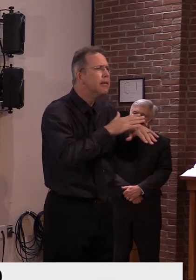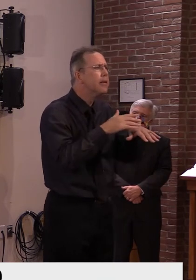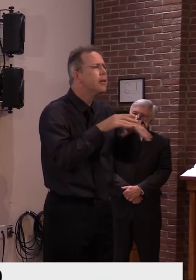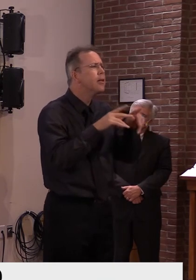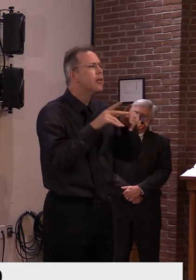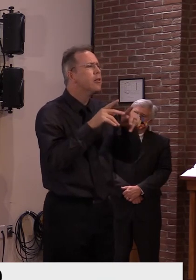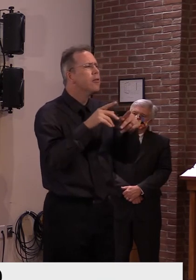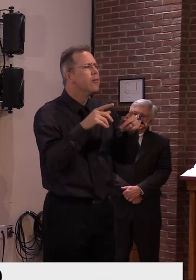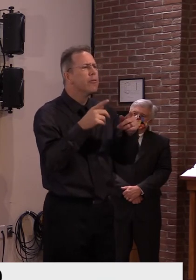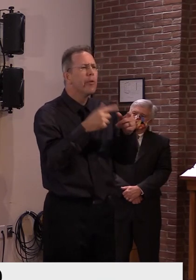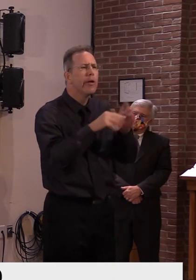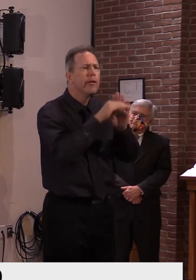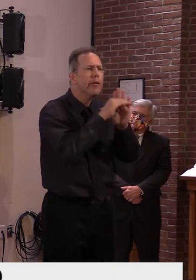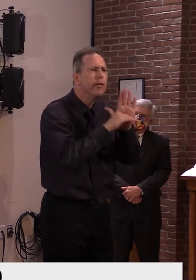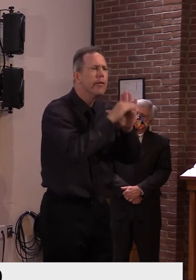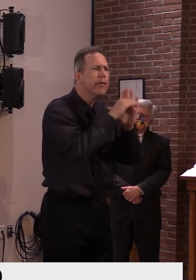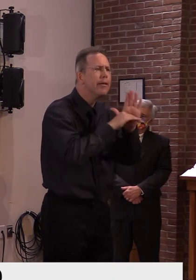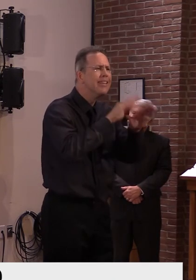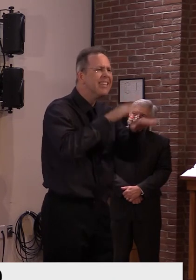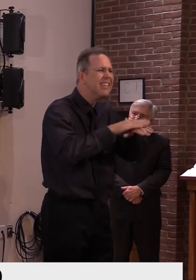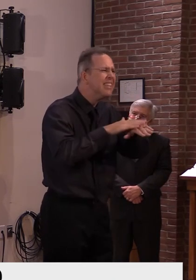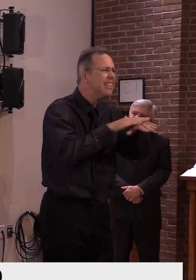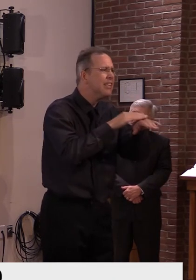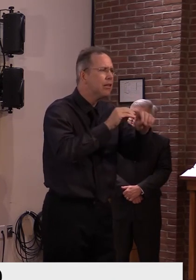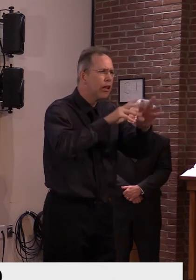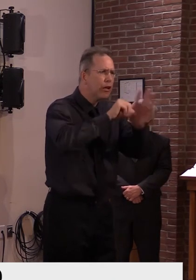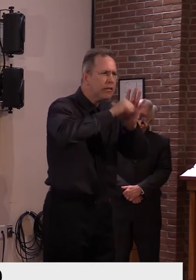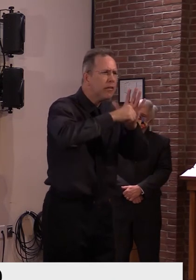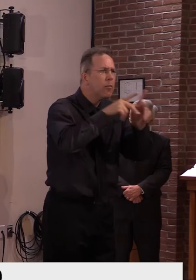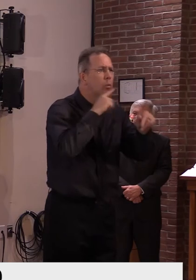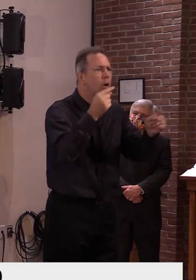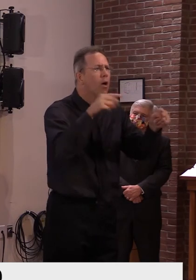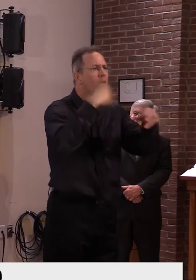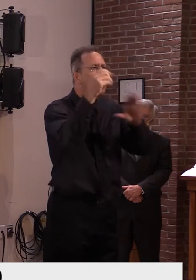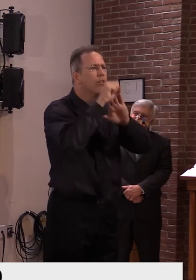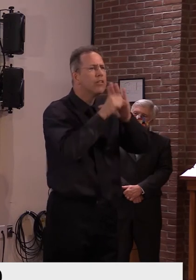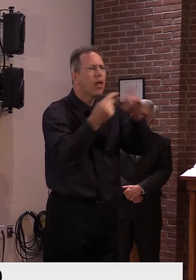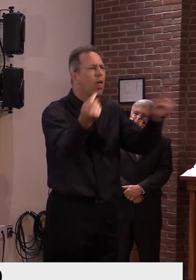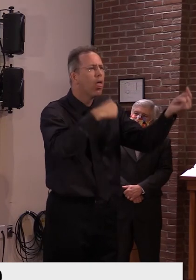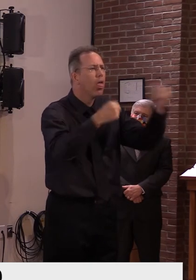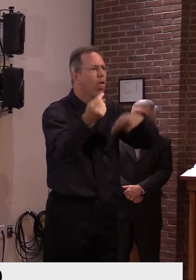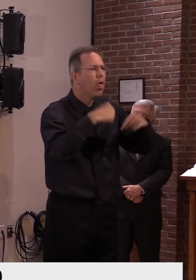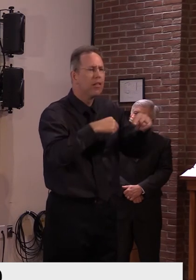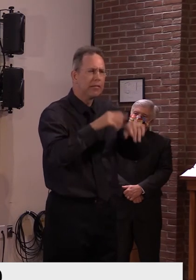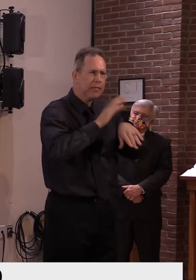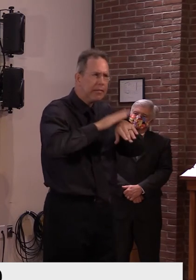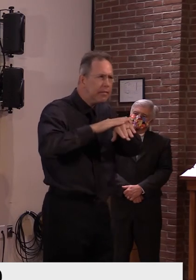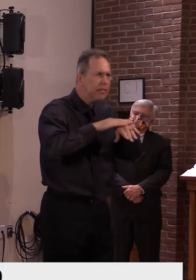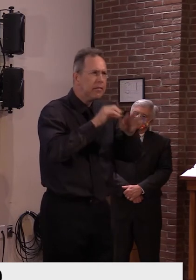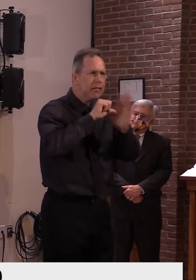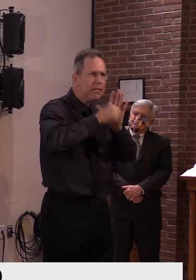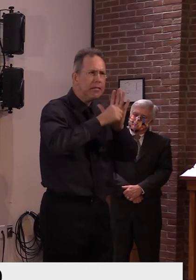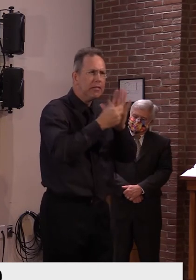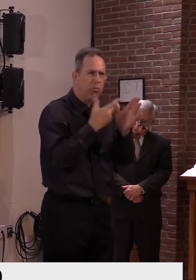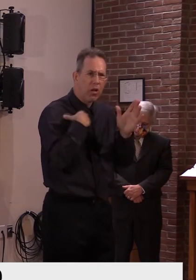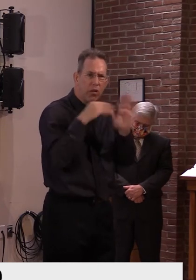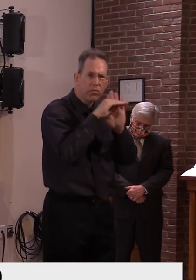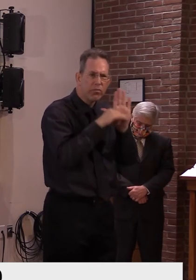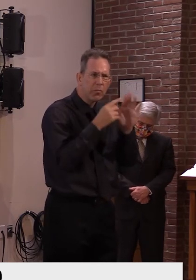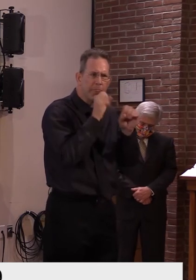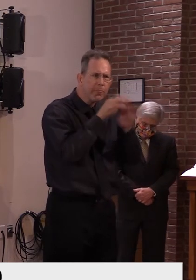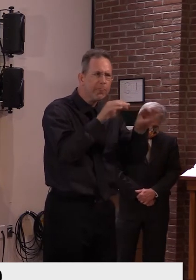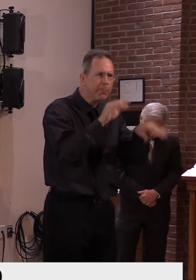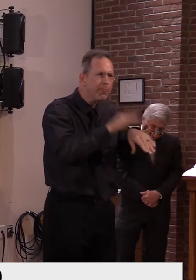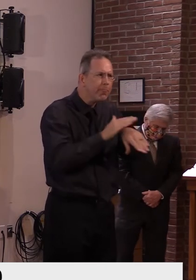Well, again, we want to, uh, step up our approach to this. Uh, we, um, we may be looking at, uh,